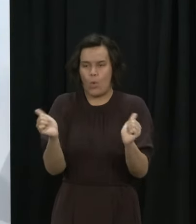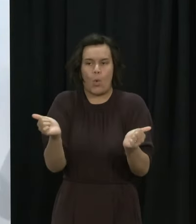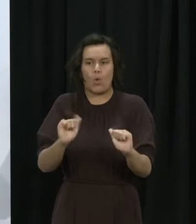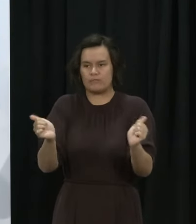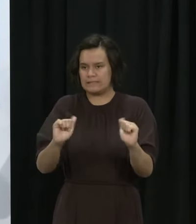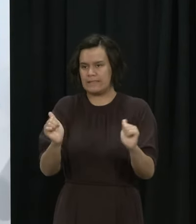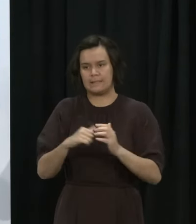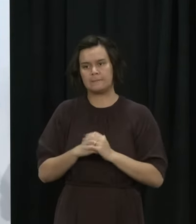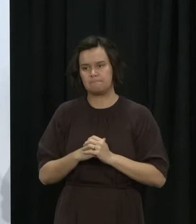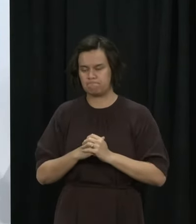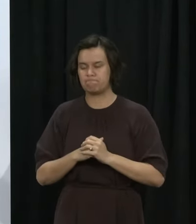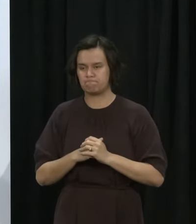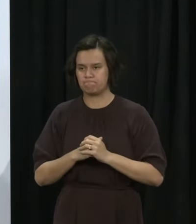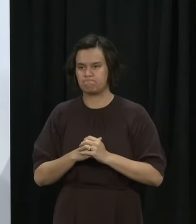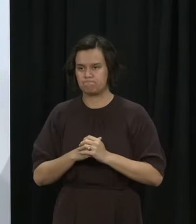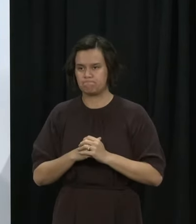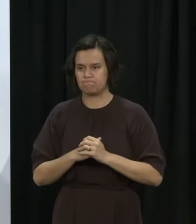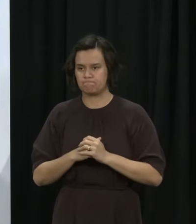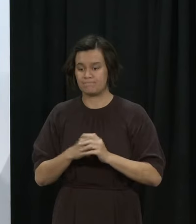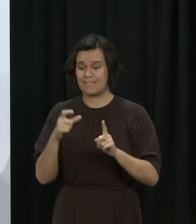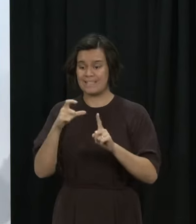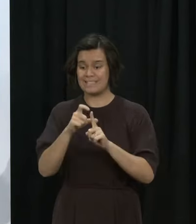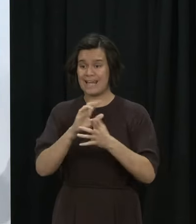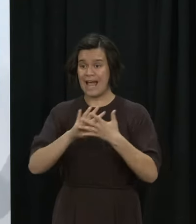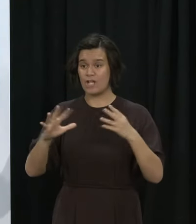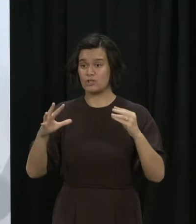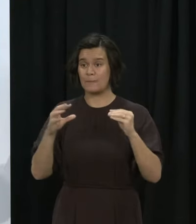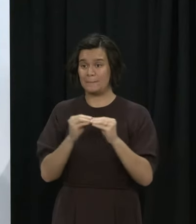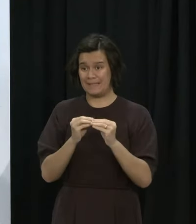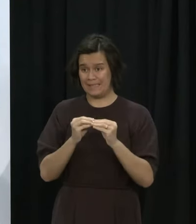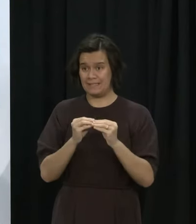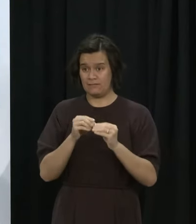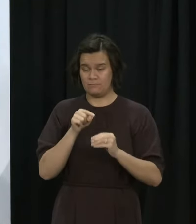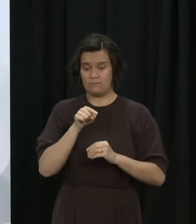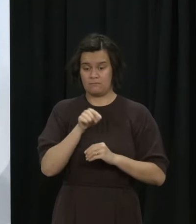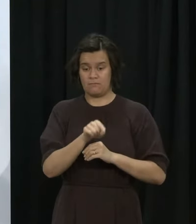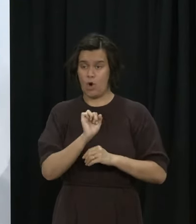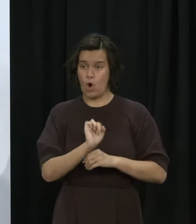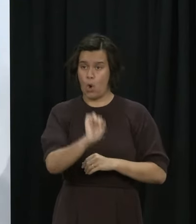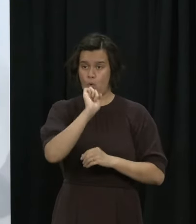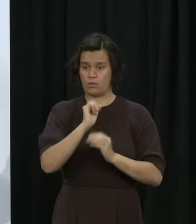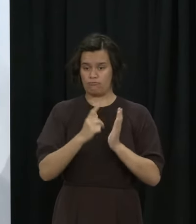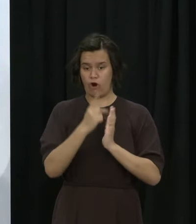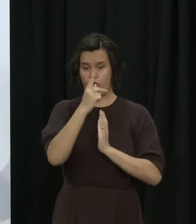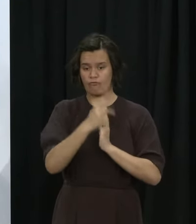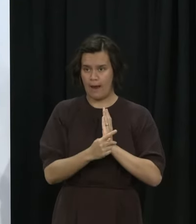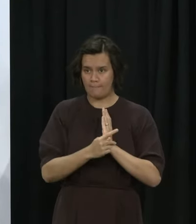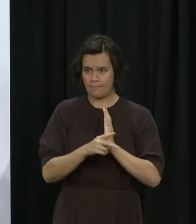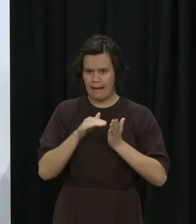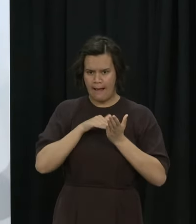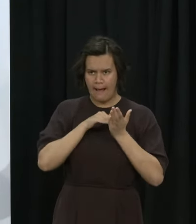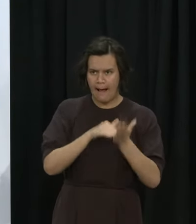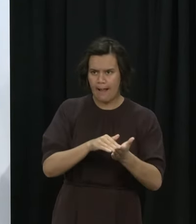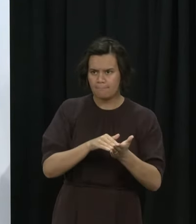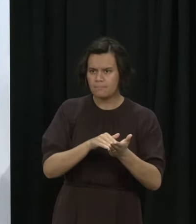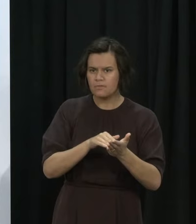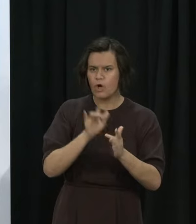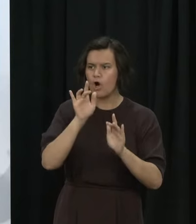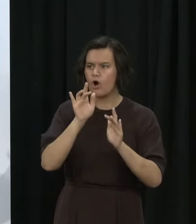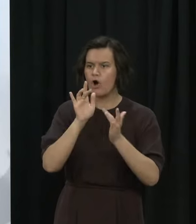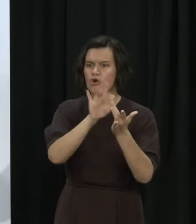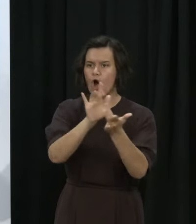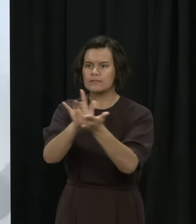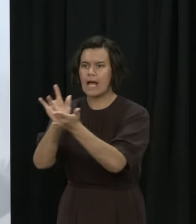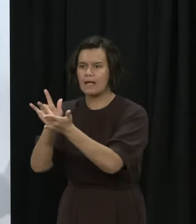for Maori and Pacific. District health boards have active outreach for boosters to residents in aged residential care who are